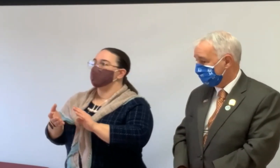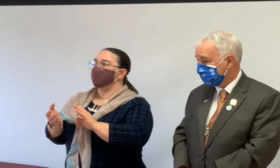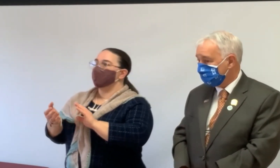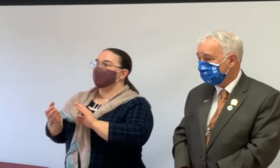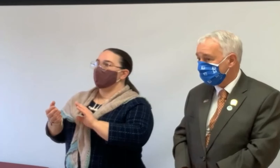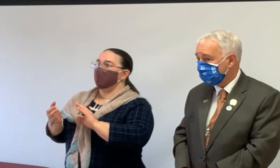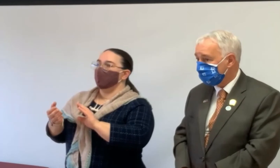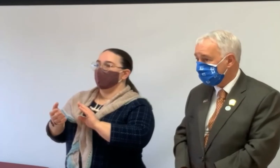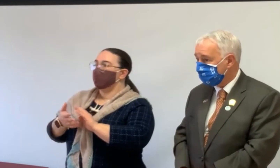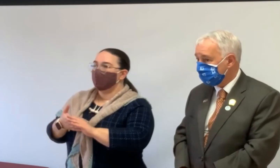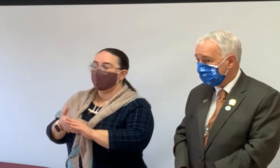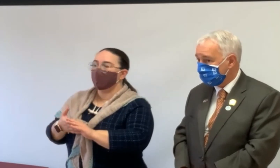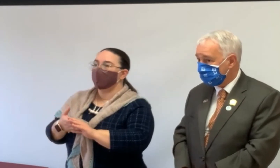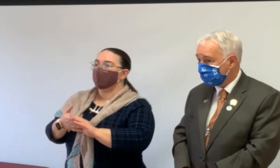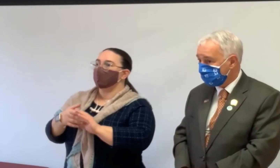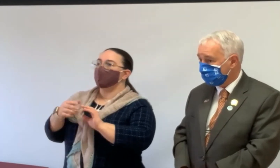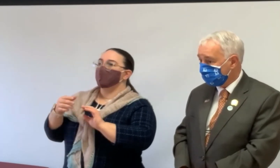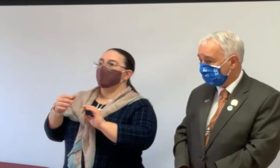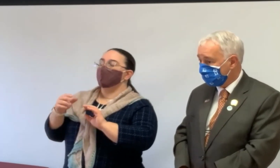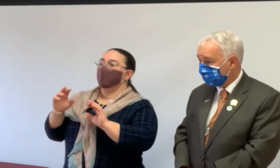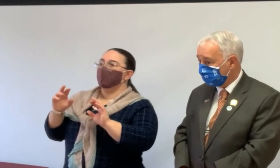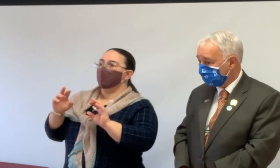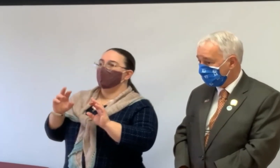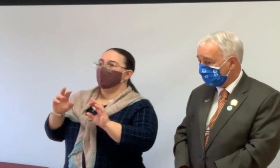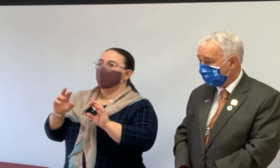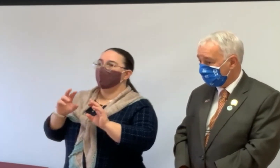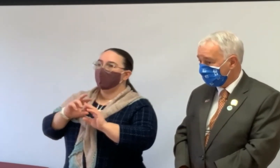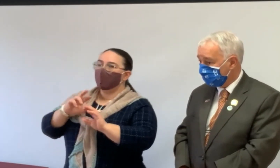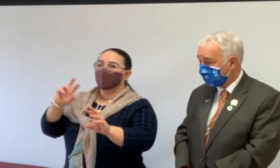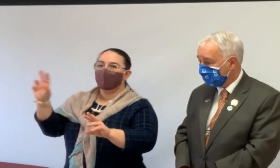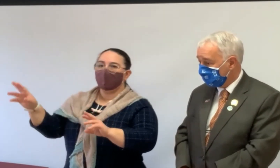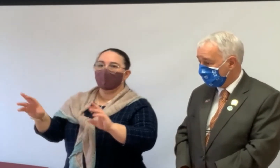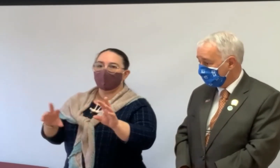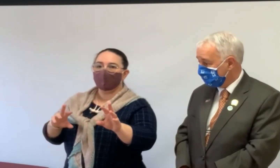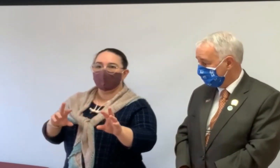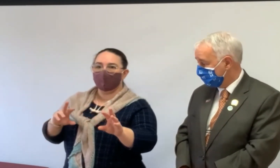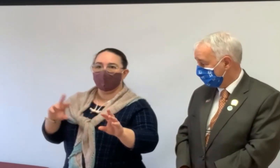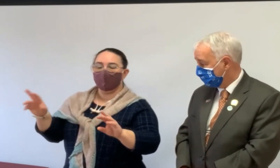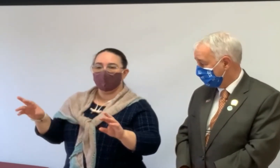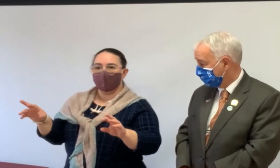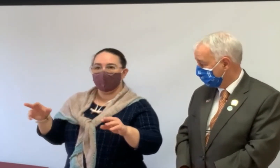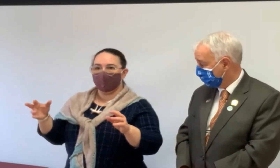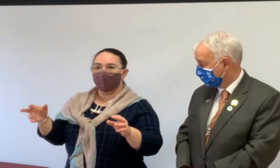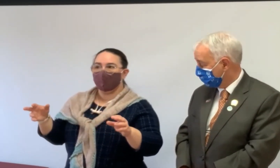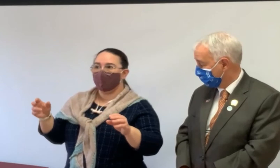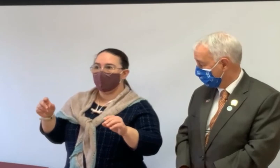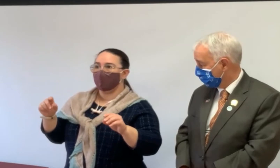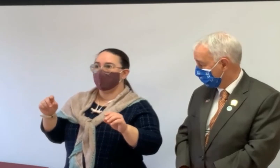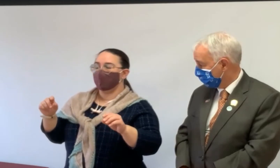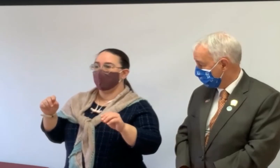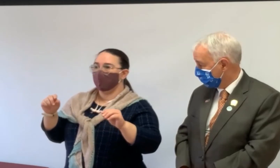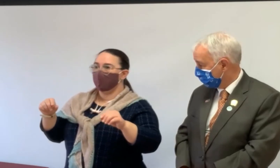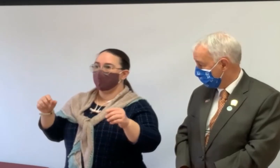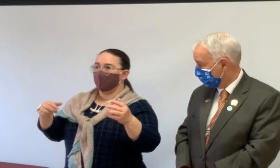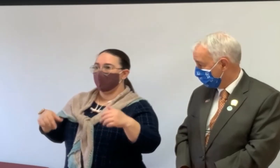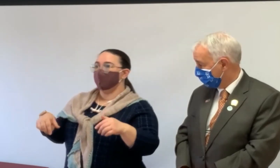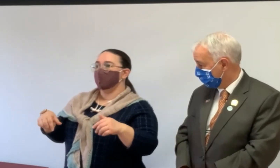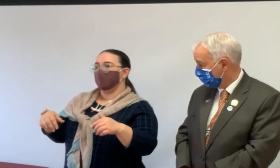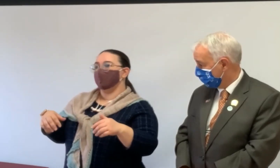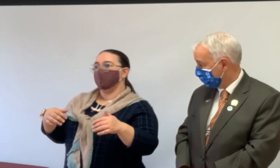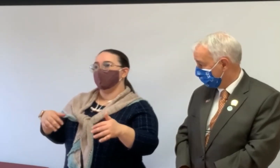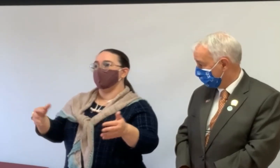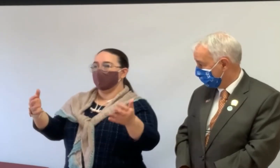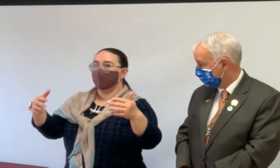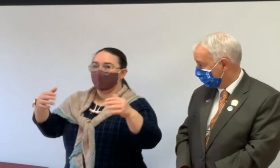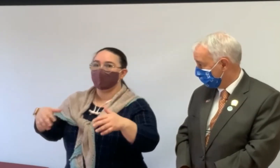accountants, uh, or contractors, but we can help connect you with these people if needed. Because once you start